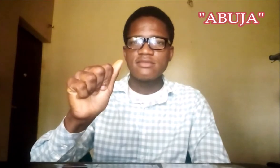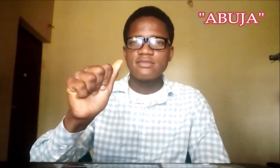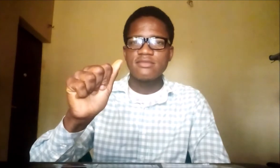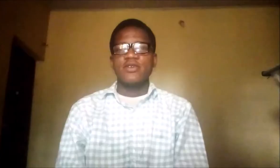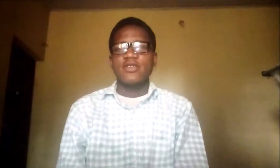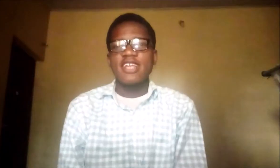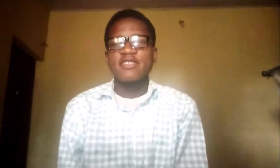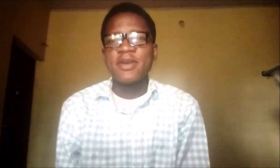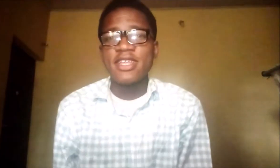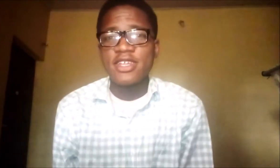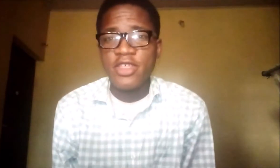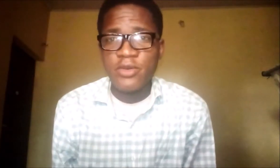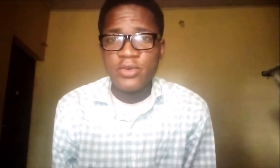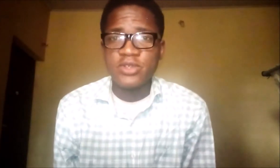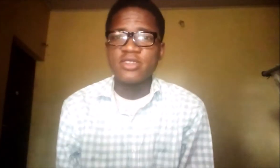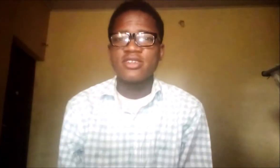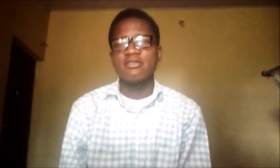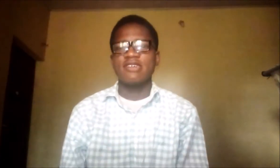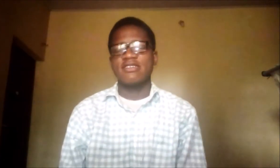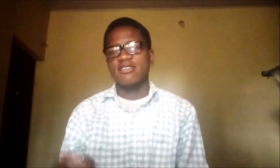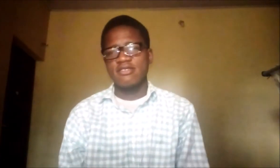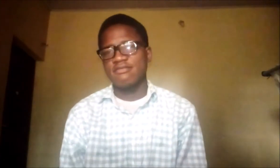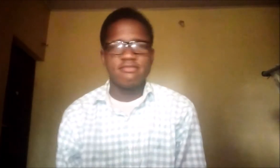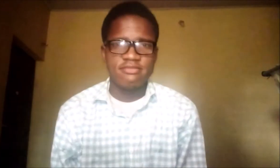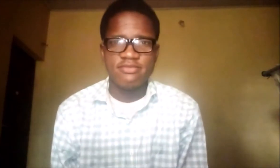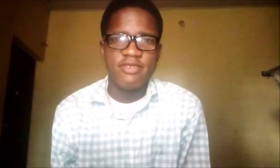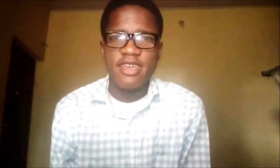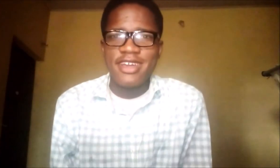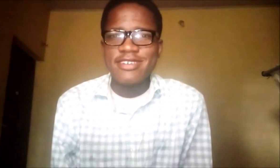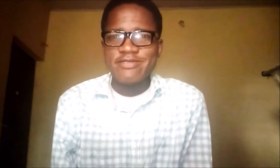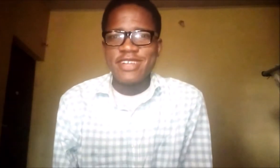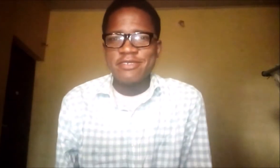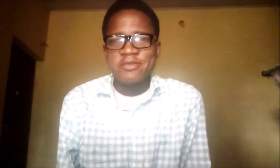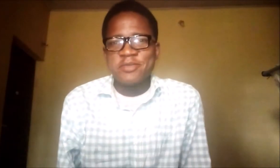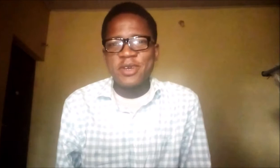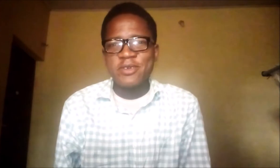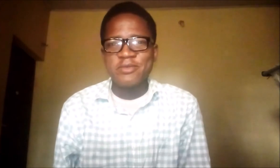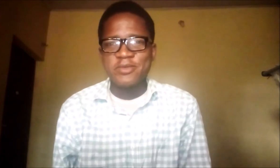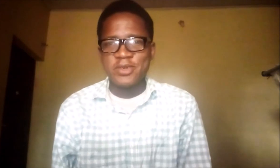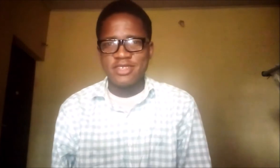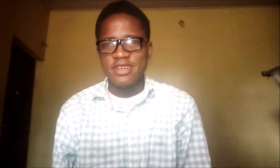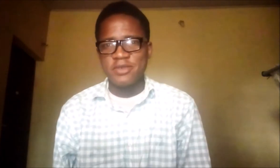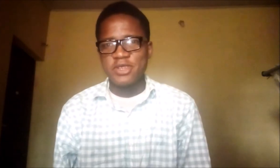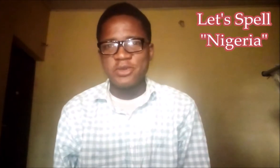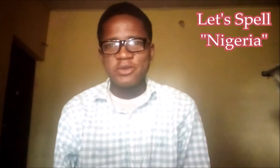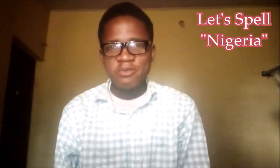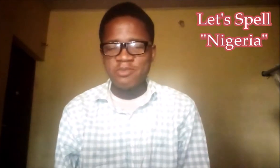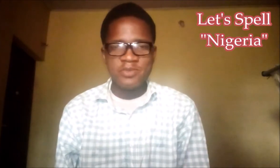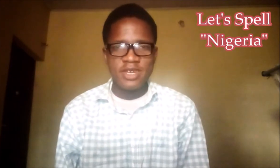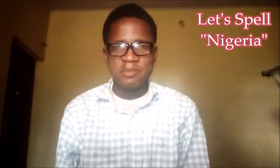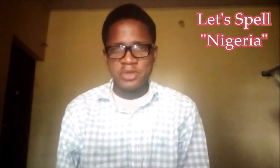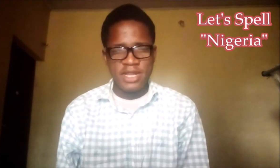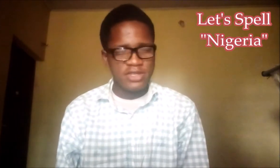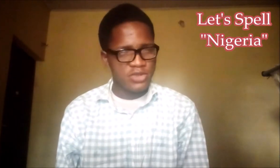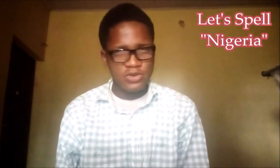So let's spell another word. Let's, um, spell words that we know. Um, so let's do,